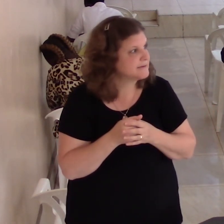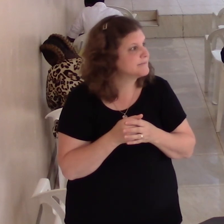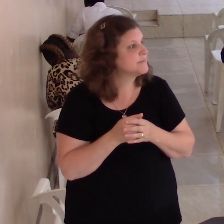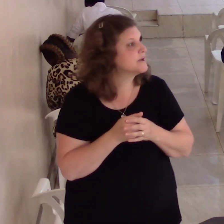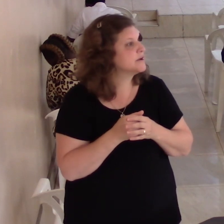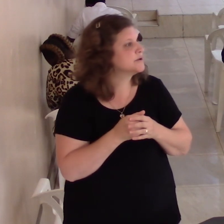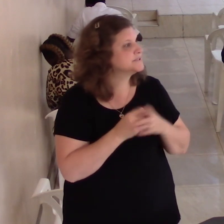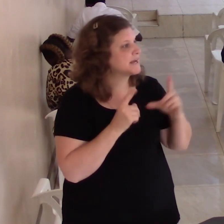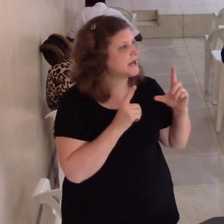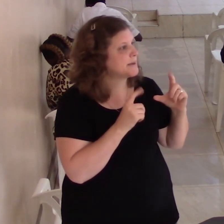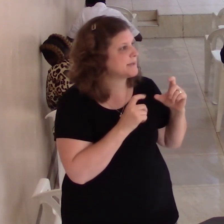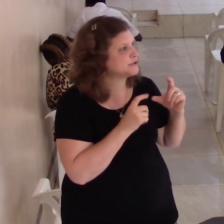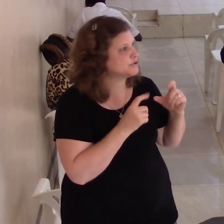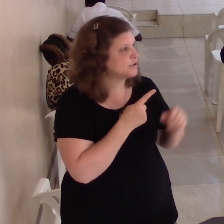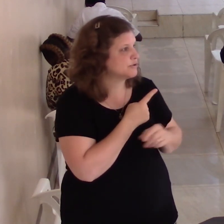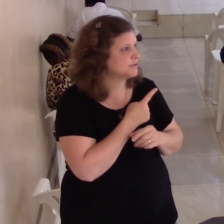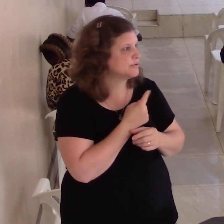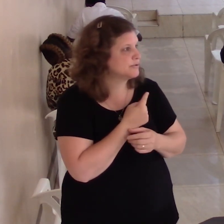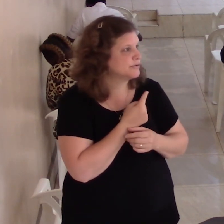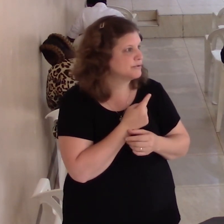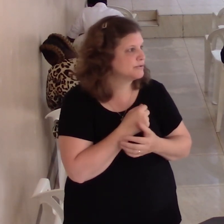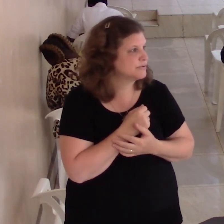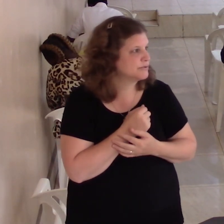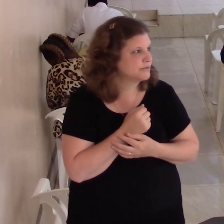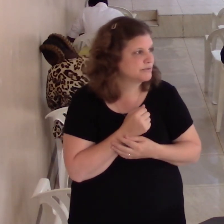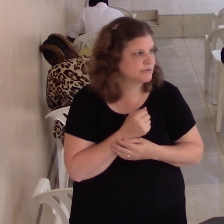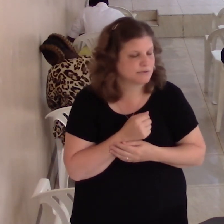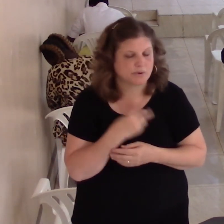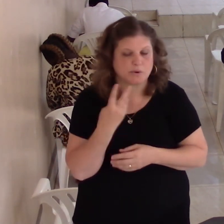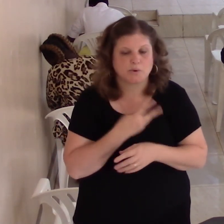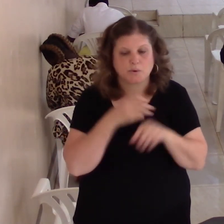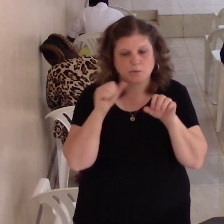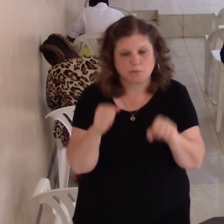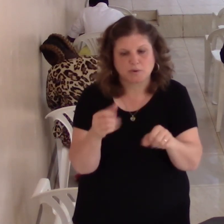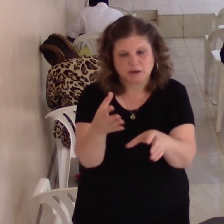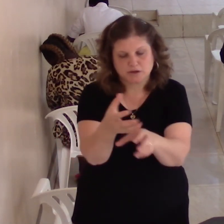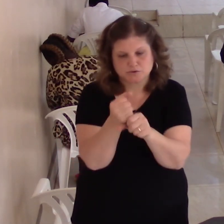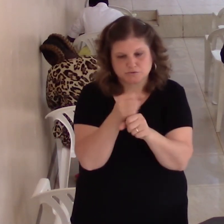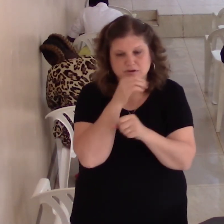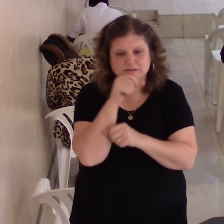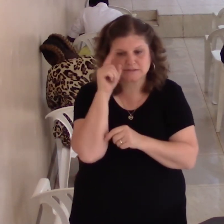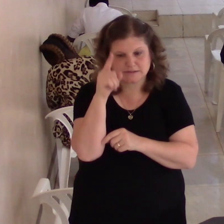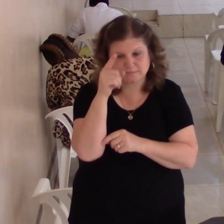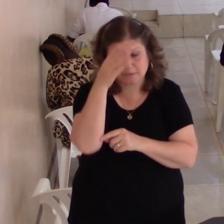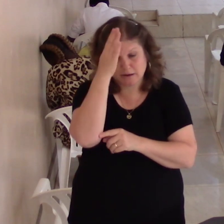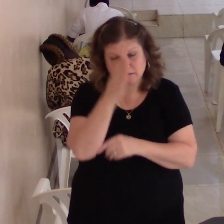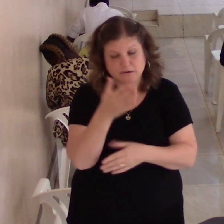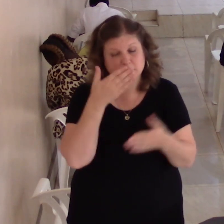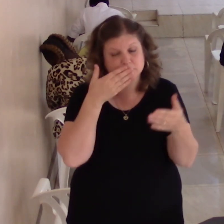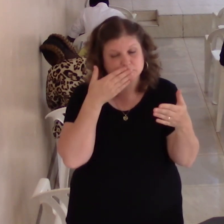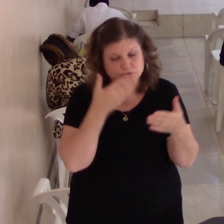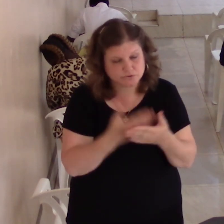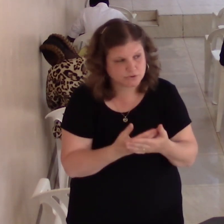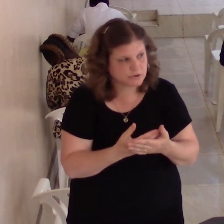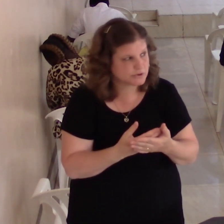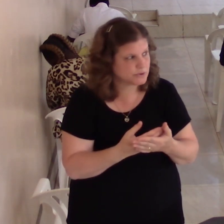God can provide we can trust in Him God is good I would trust Him today